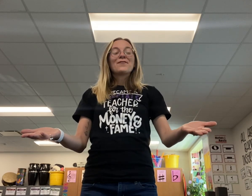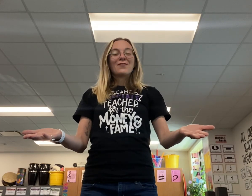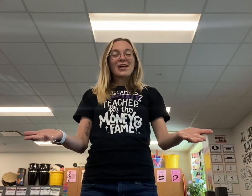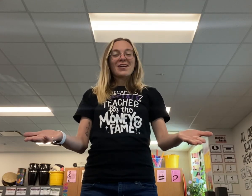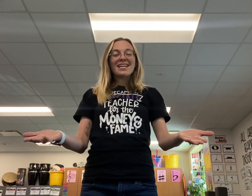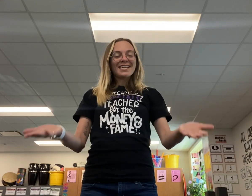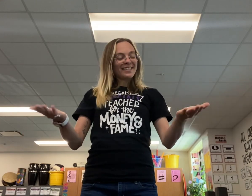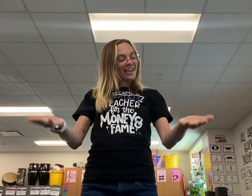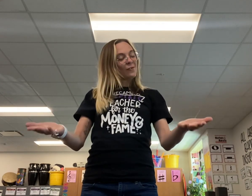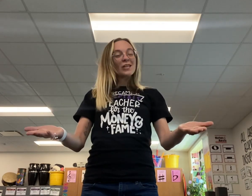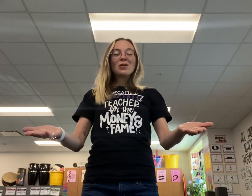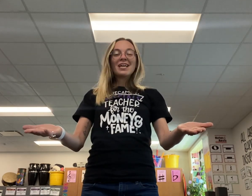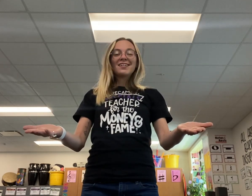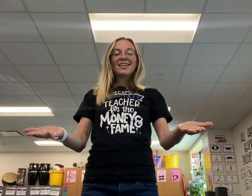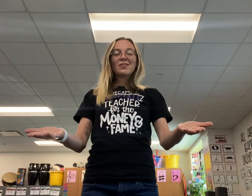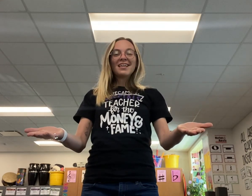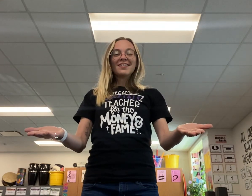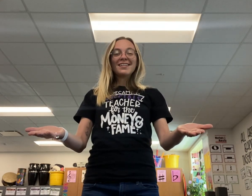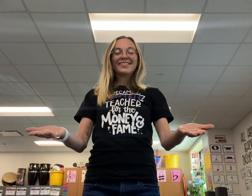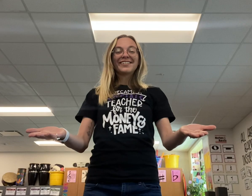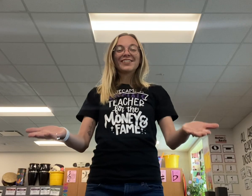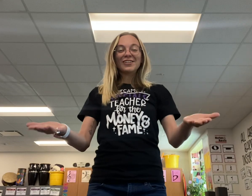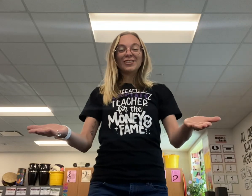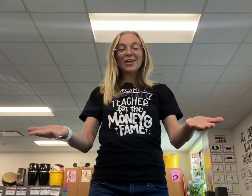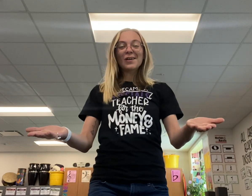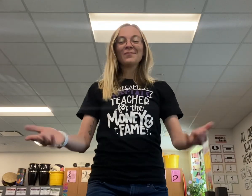Very nice. And with your hands out like this. Good job. Good job.